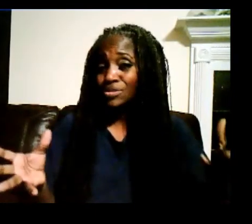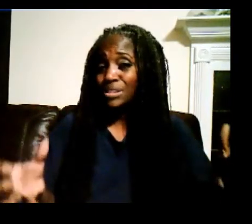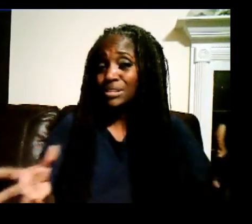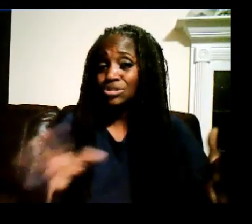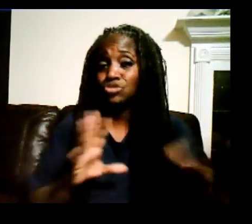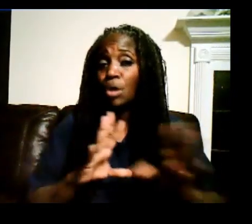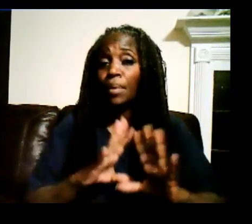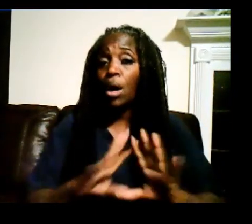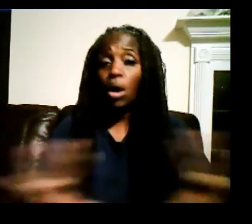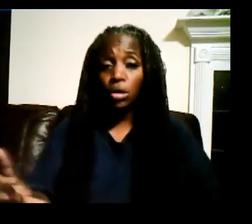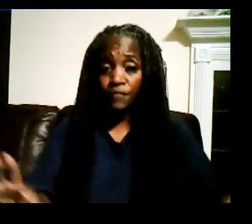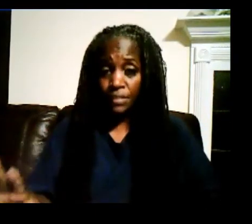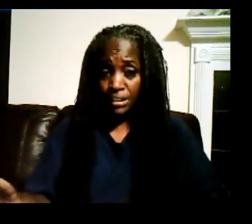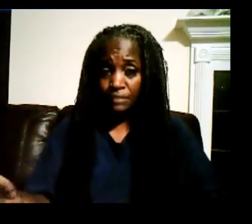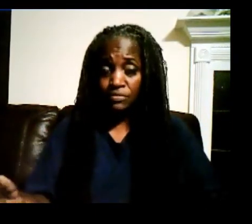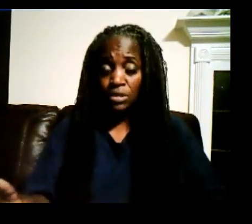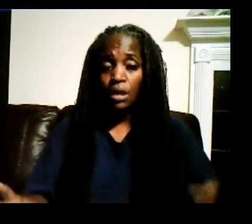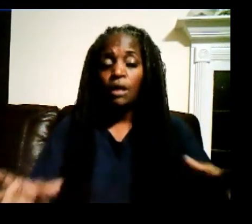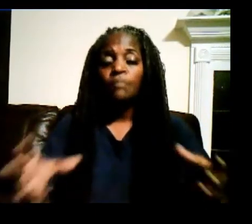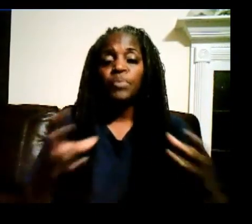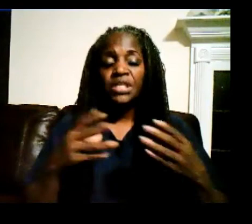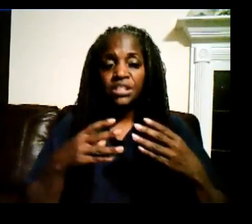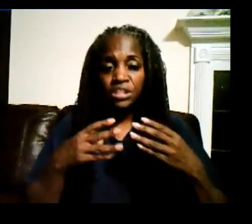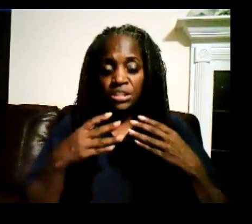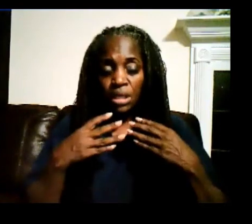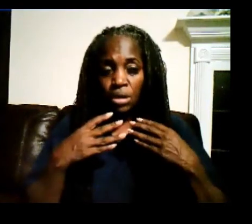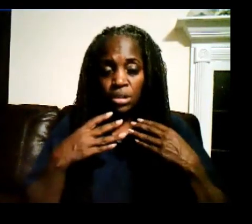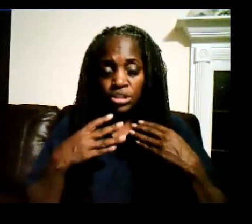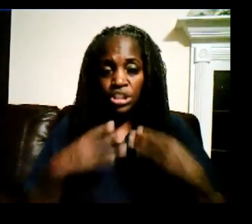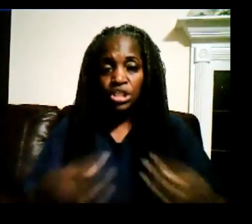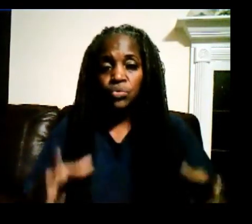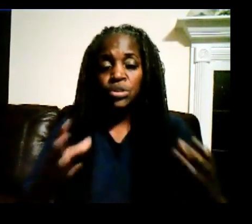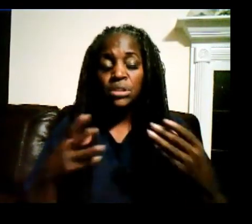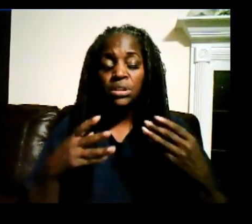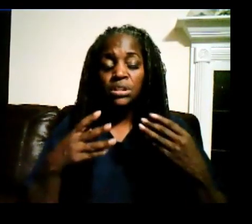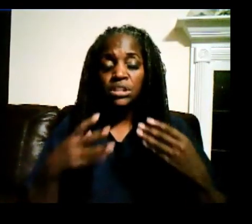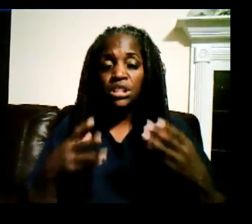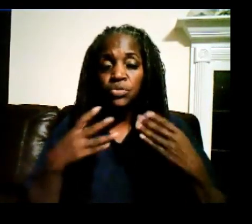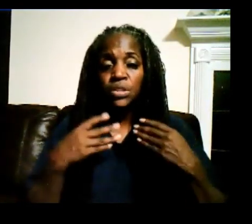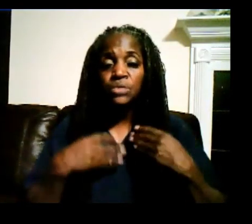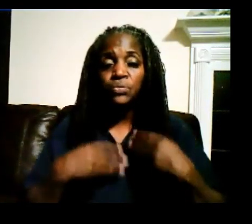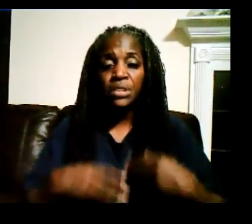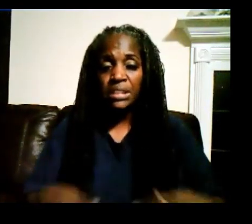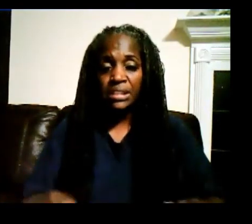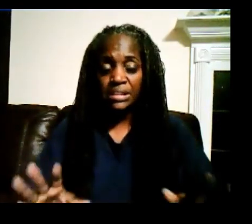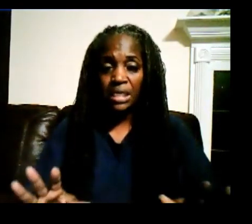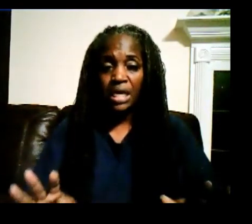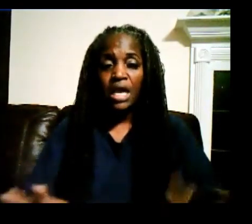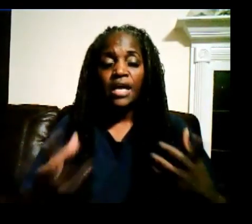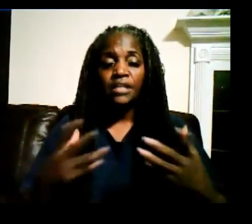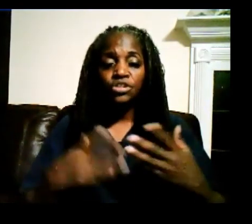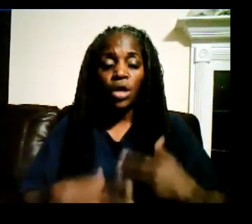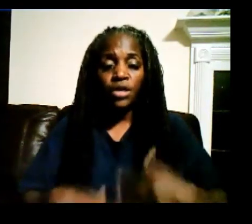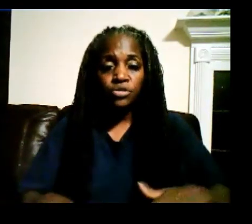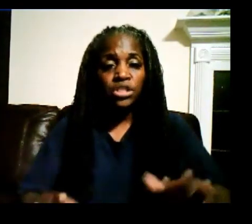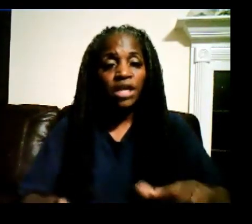season to drop all of the leaves. But it is continually releasing. And so understand